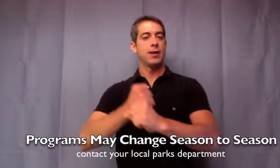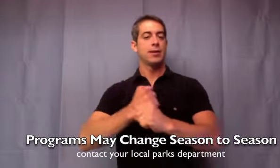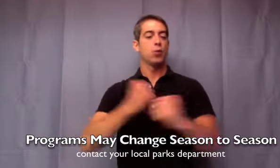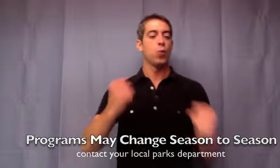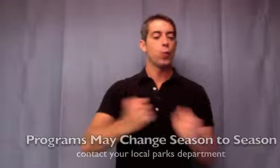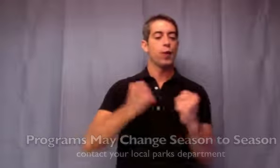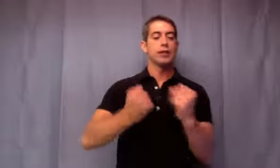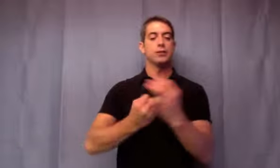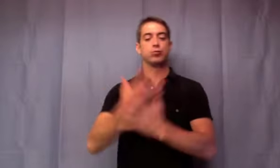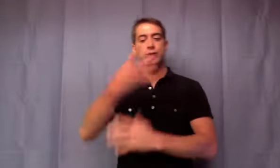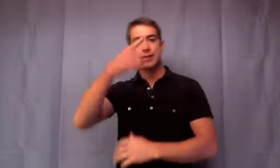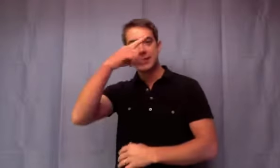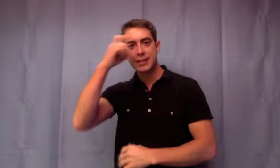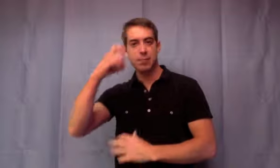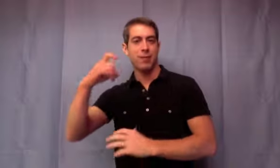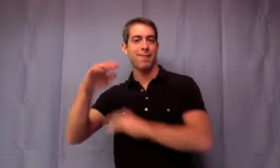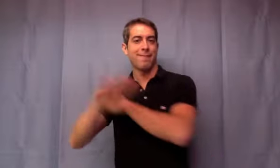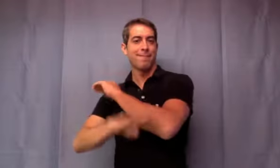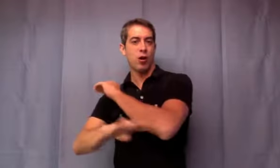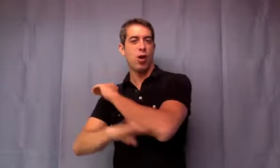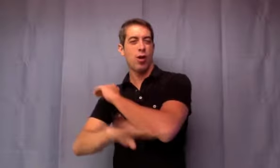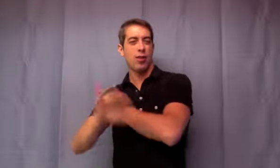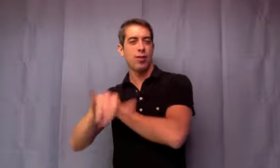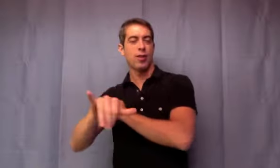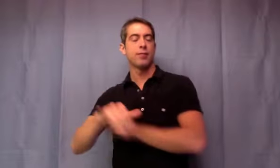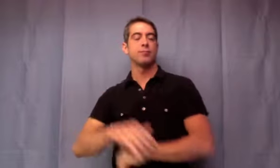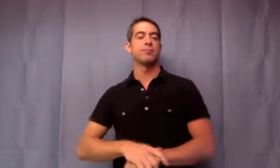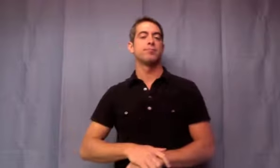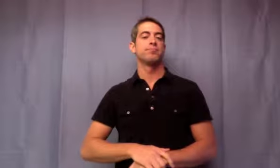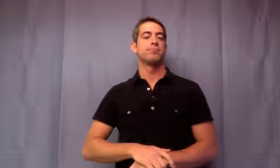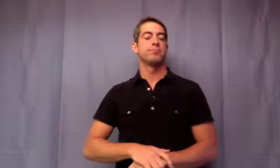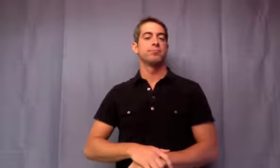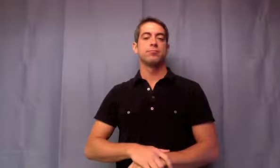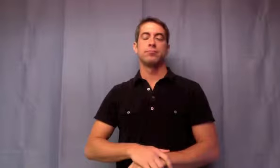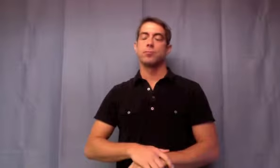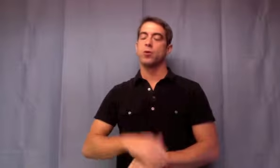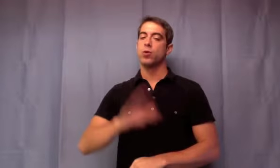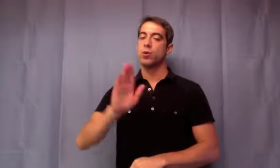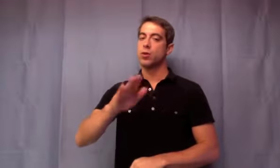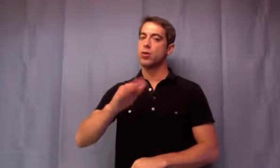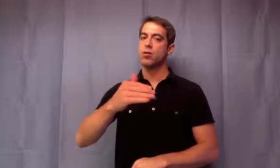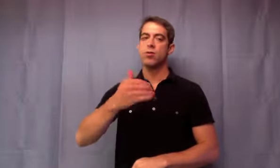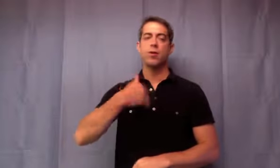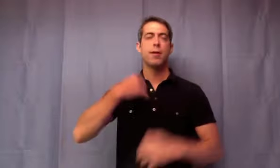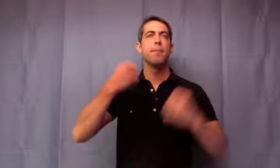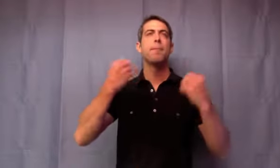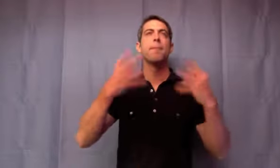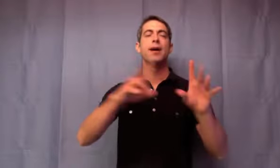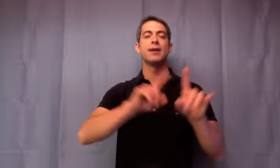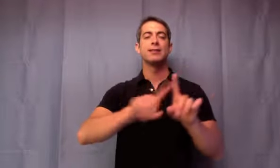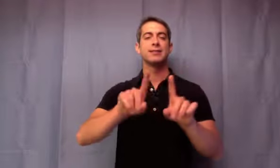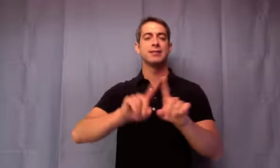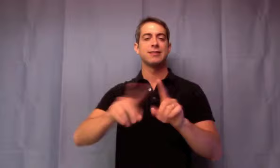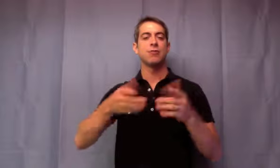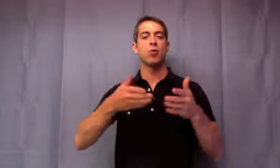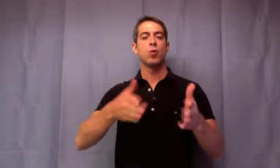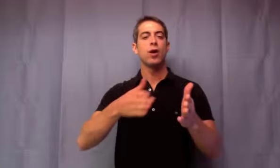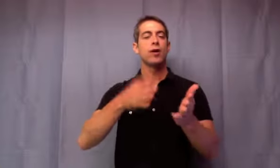These are just a few options and there are certainly many other ways to enjoy nature, learn, and play.